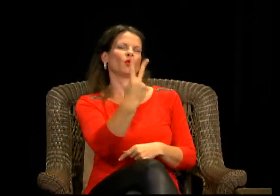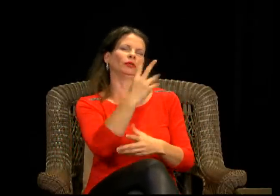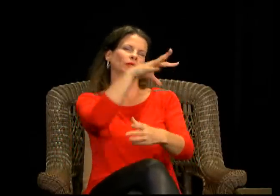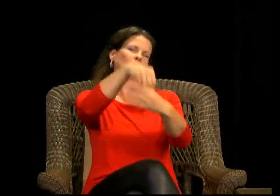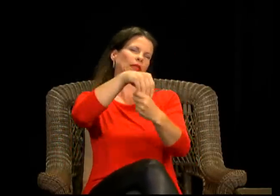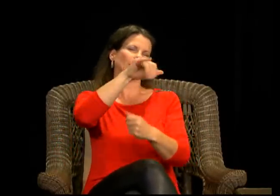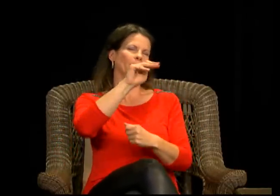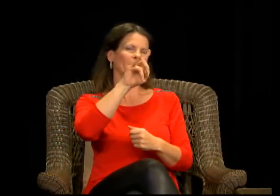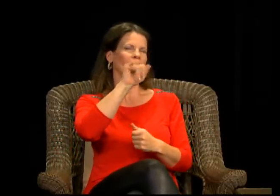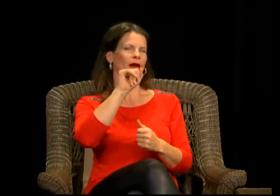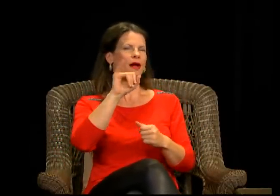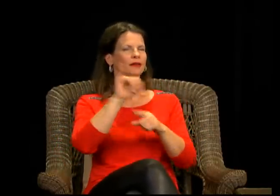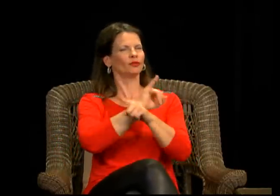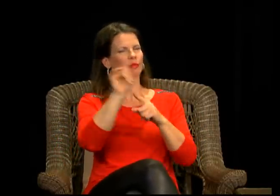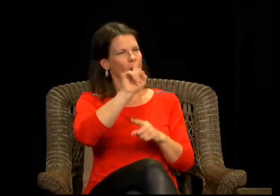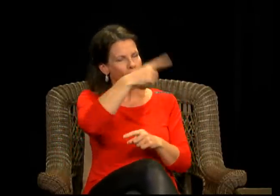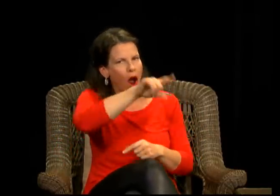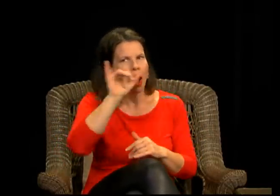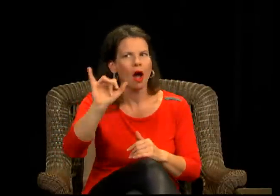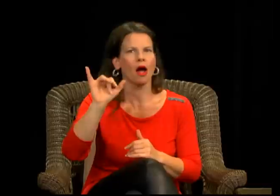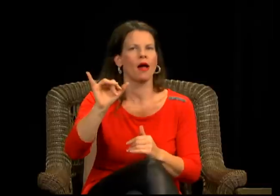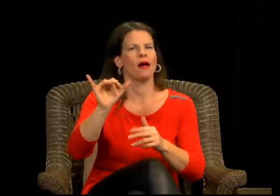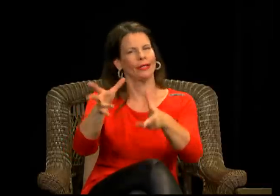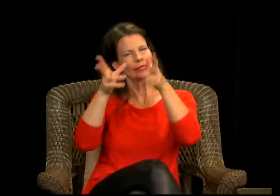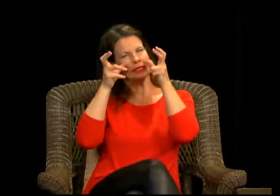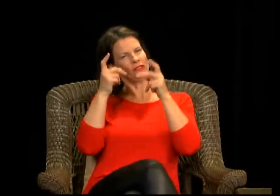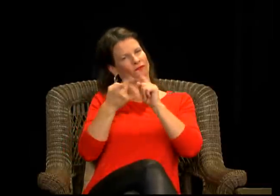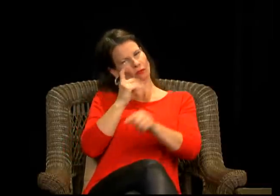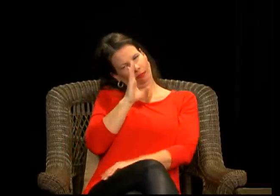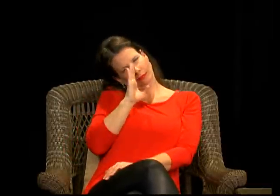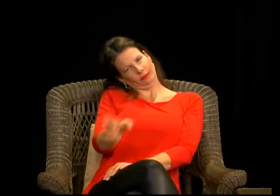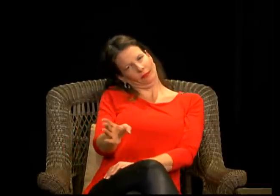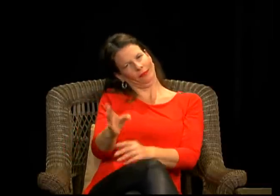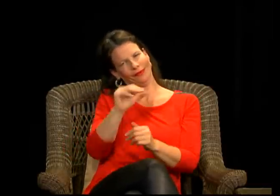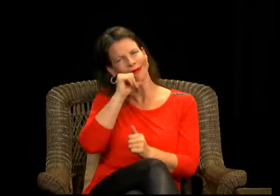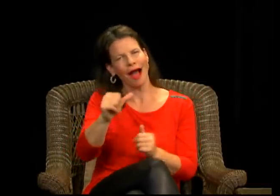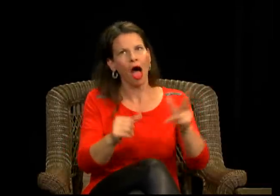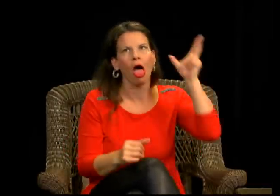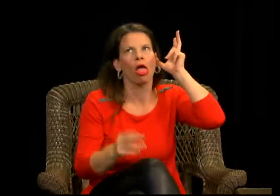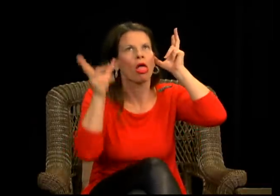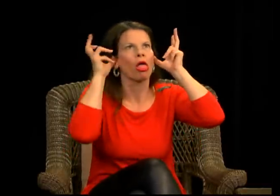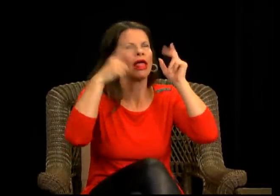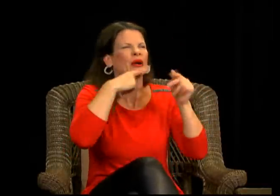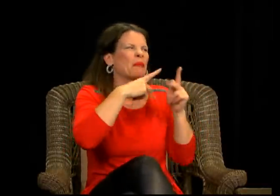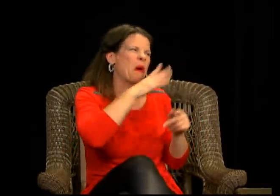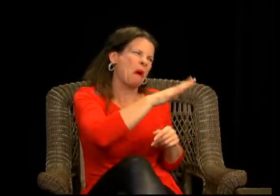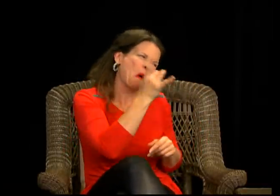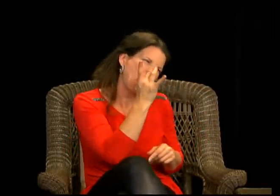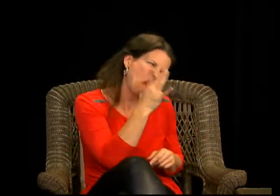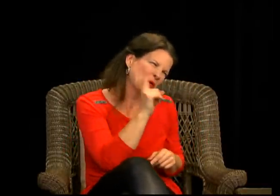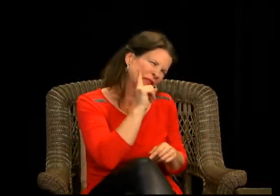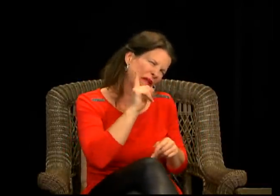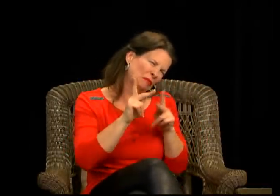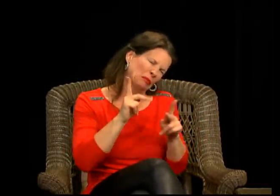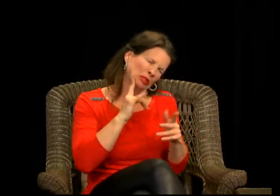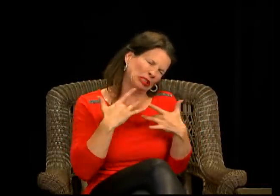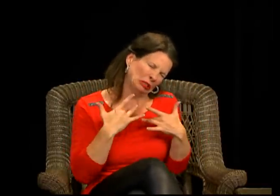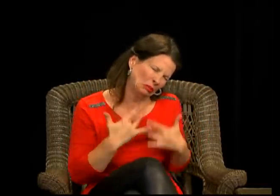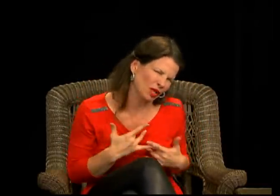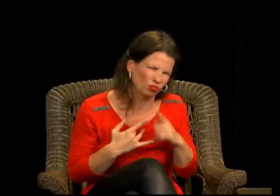is an important channel to show the mainstream, all of these issues, because a lot of, uh, people